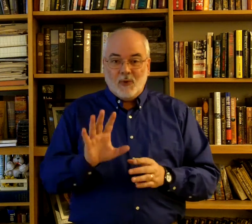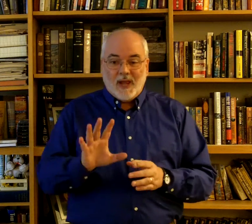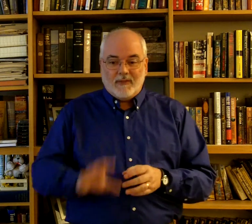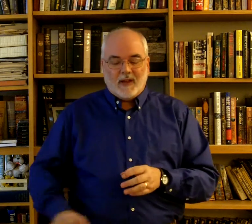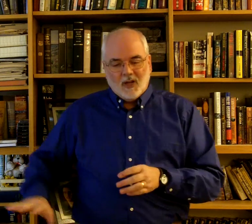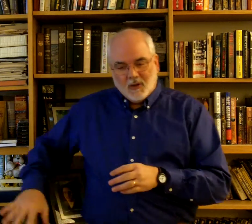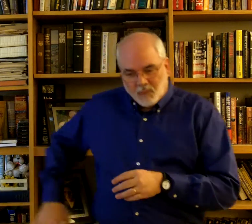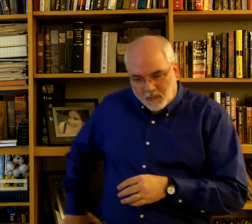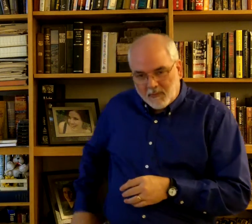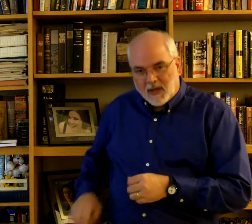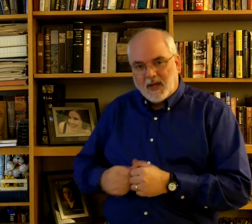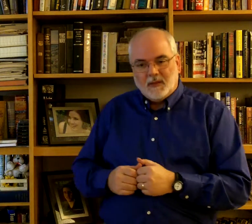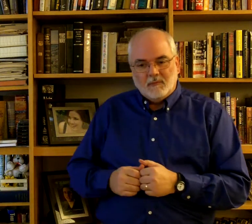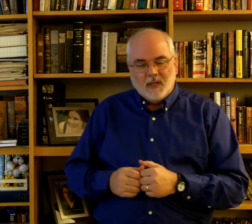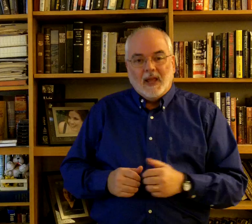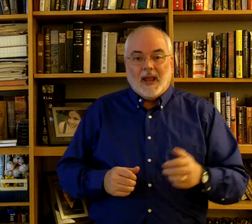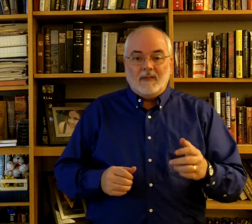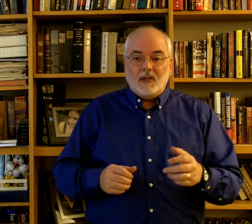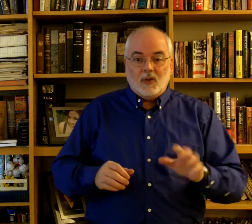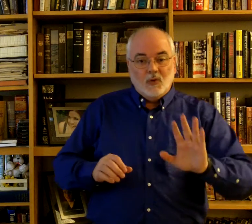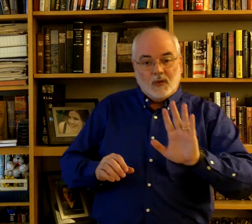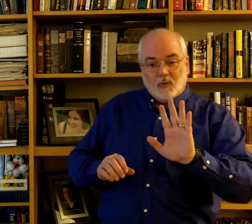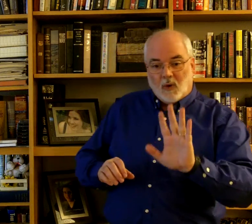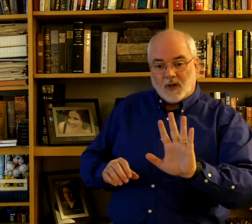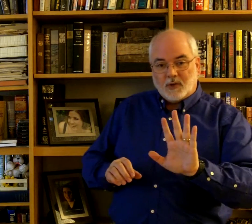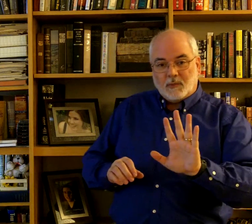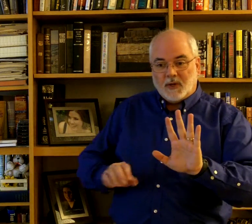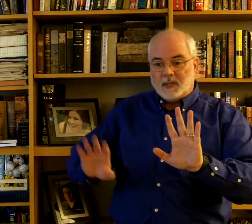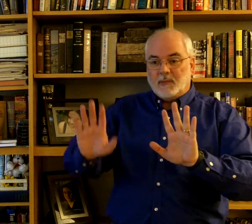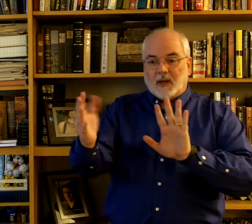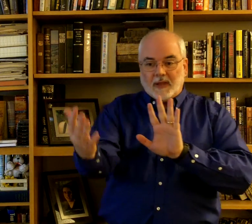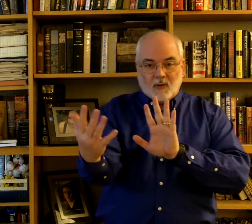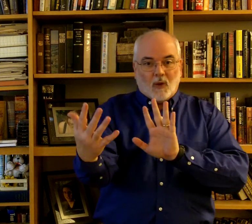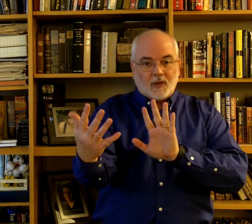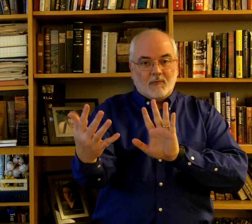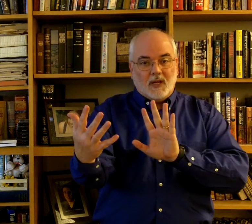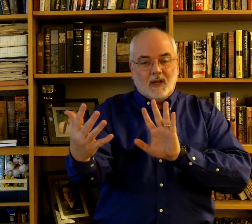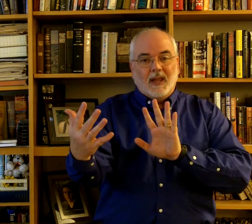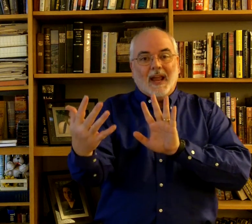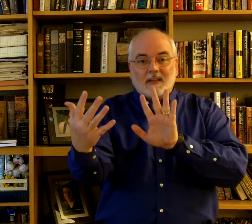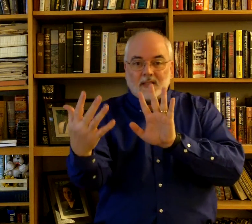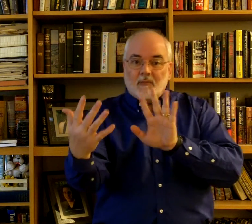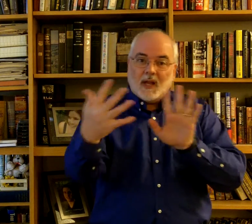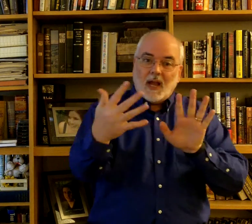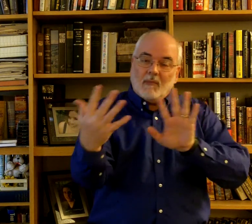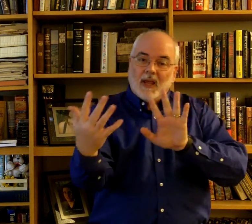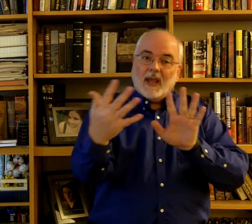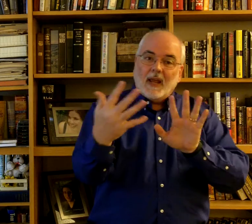you have that, put me behind them and then you can watch the participant and then watch me at the same time and